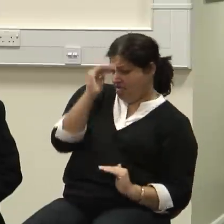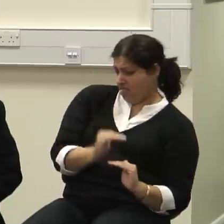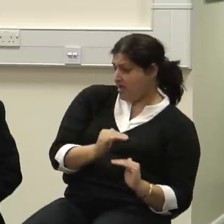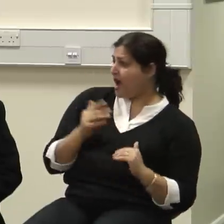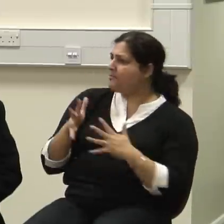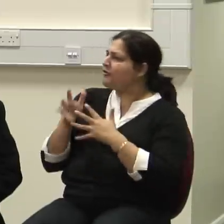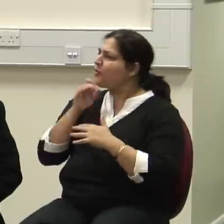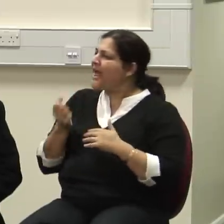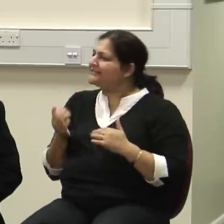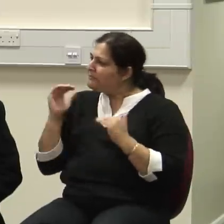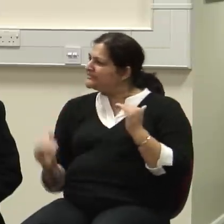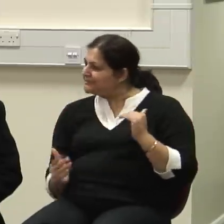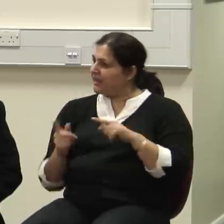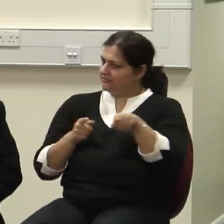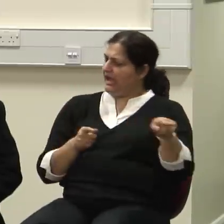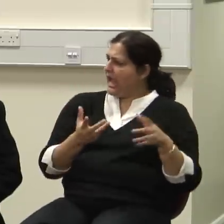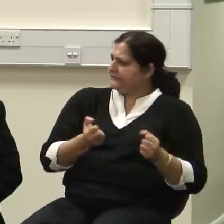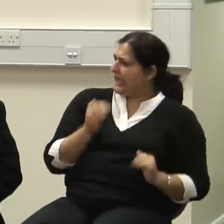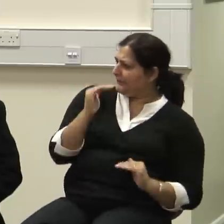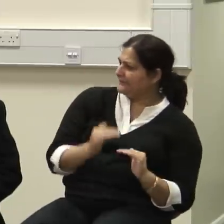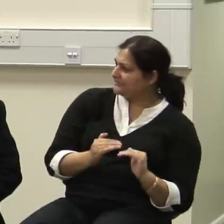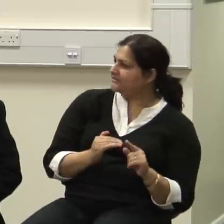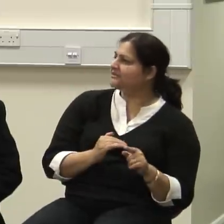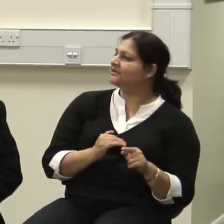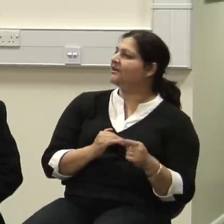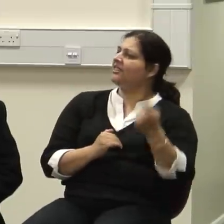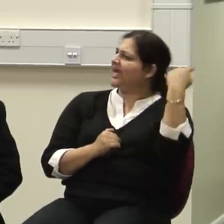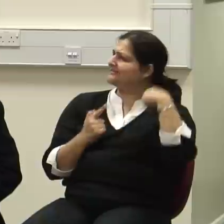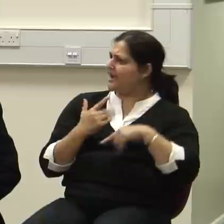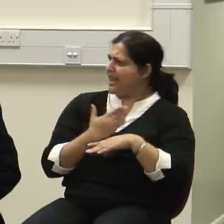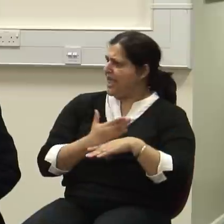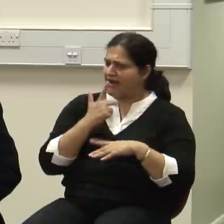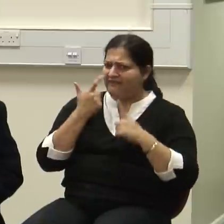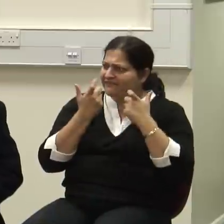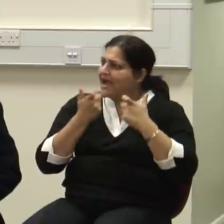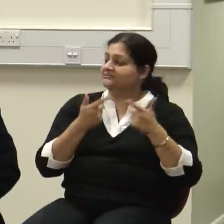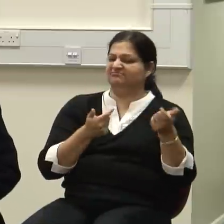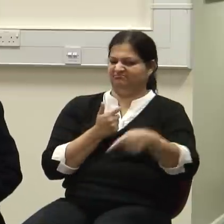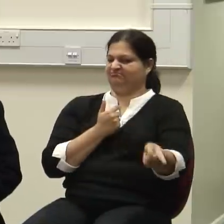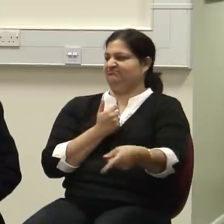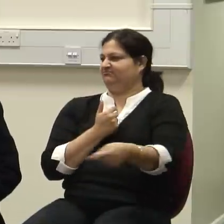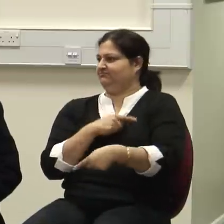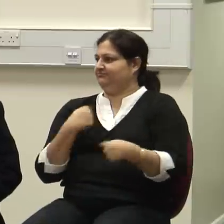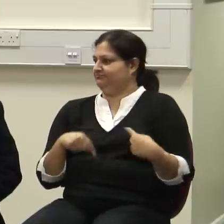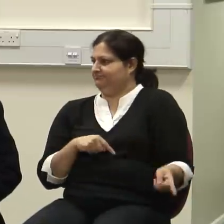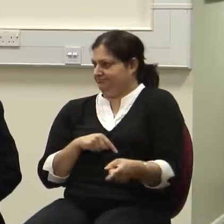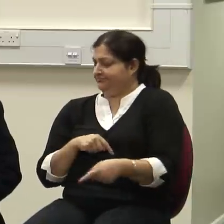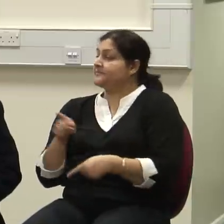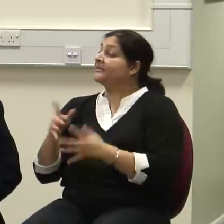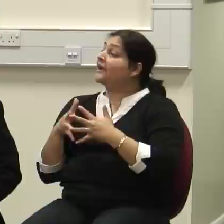an early labor problem in that area. And the cult, the American cult, became